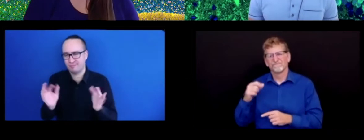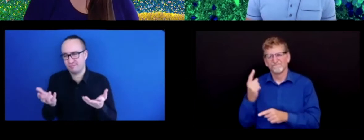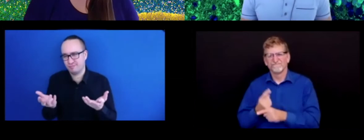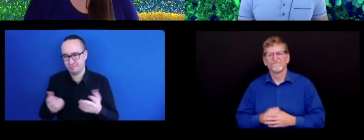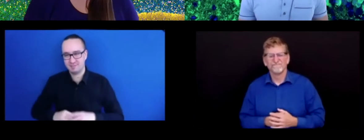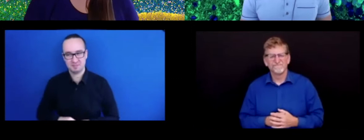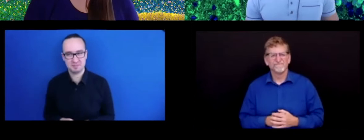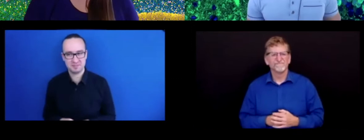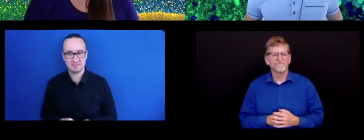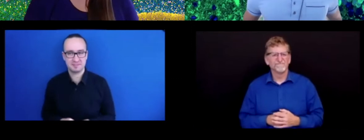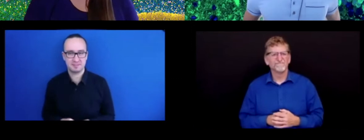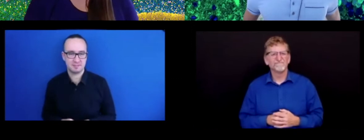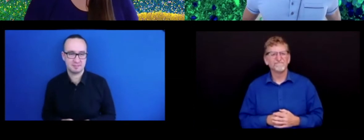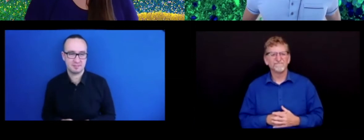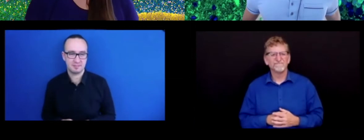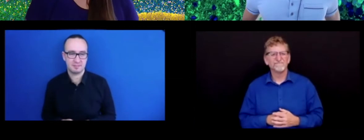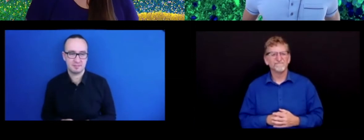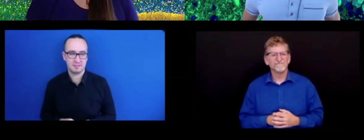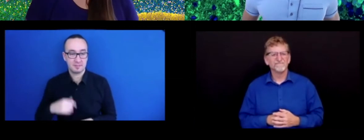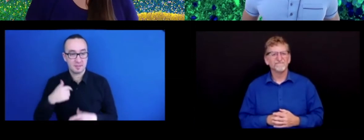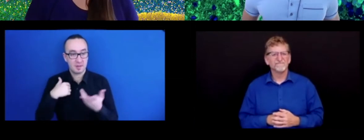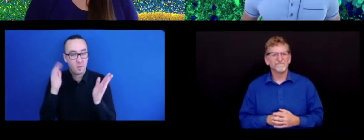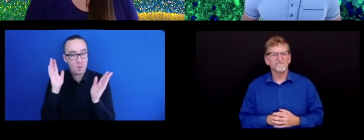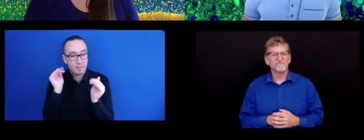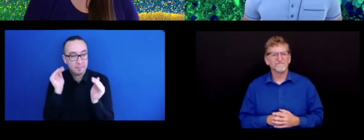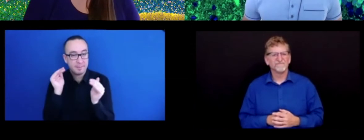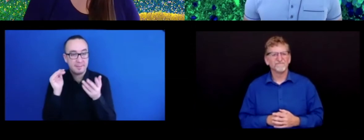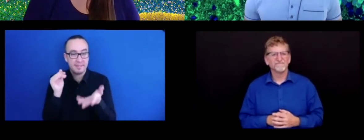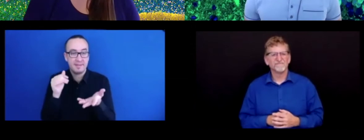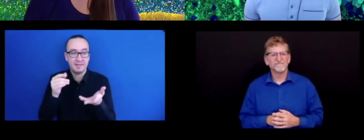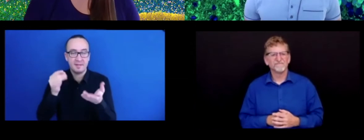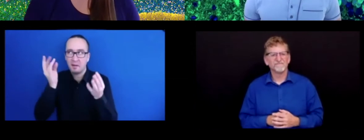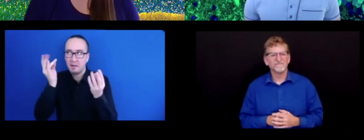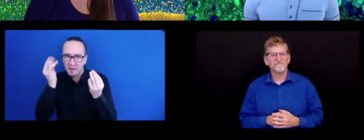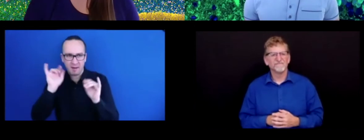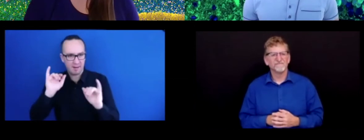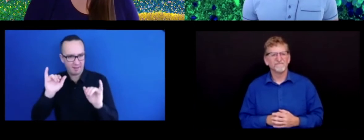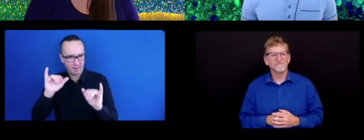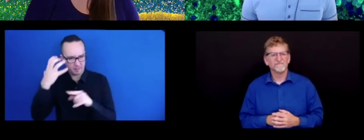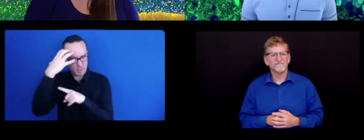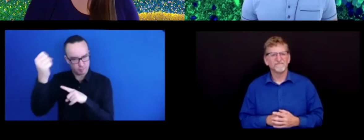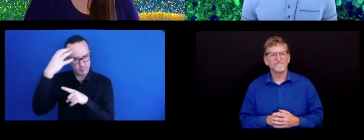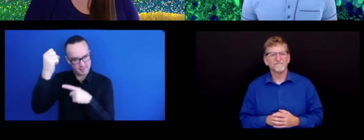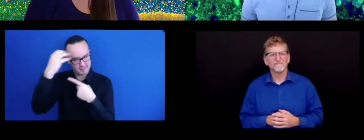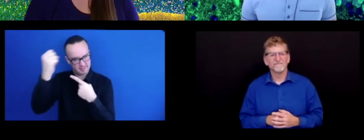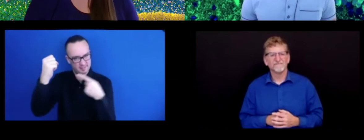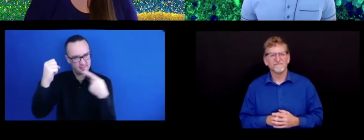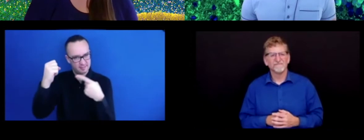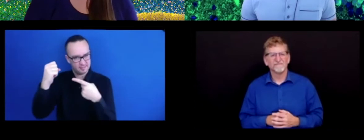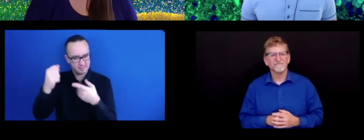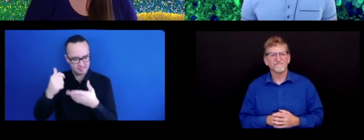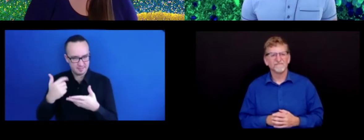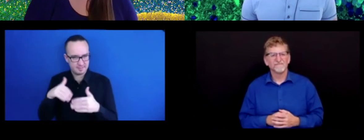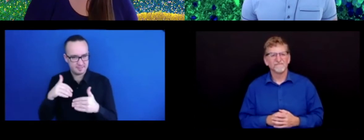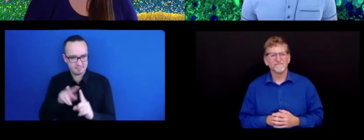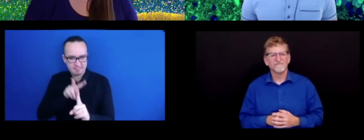Yeah. Well, hopefully we gave you some things to think about with memory and you can use the activity guide to try this activity at home and test out your